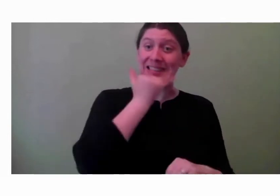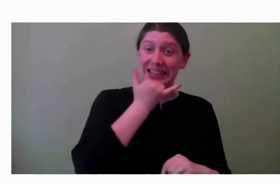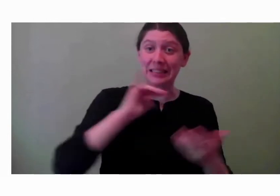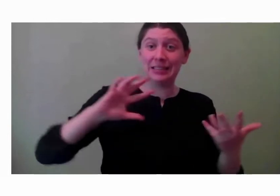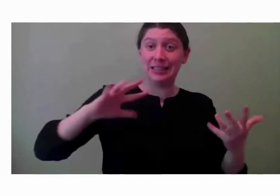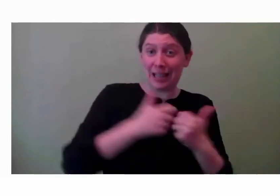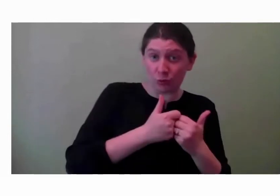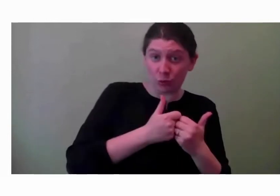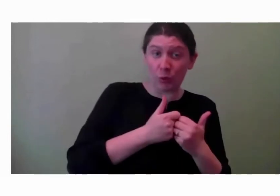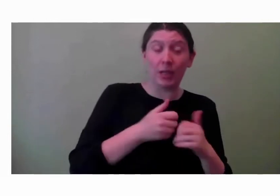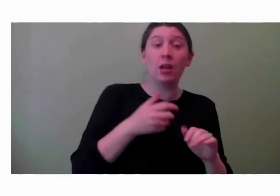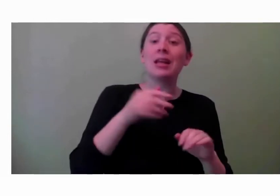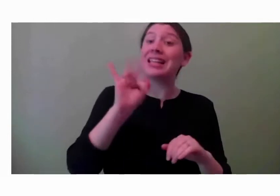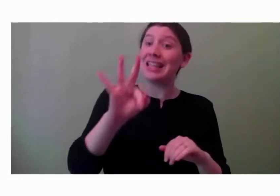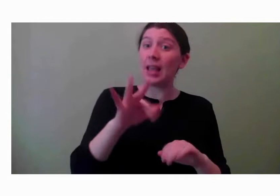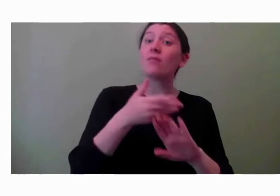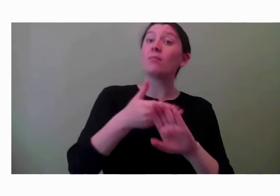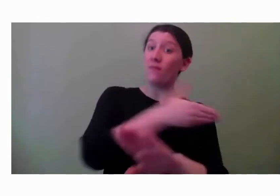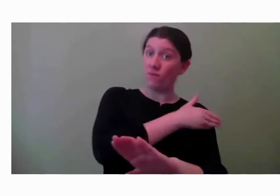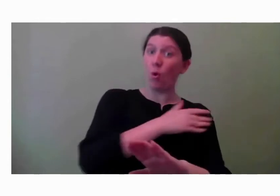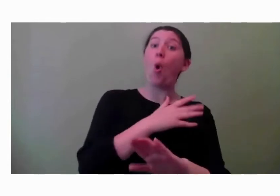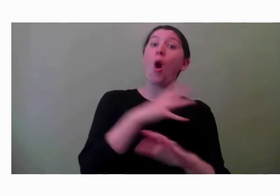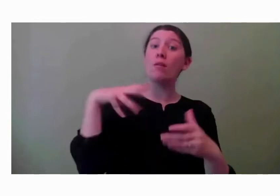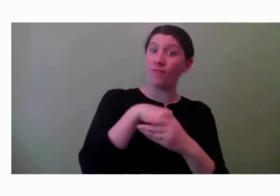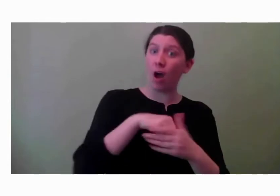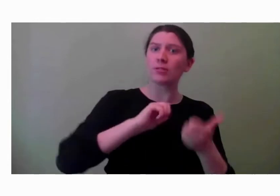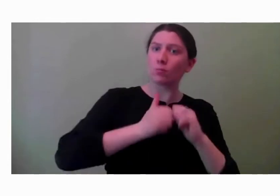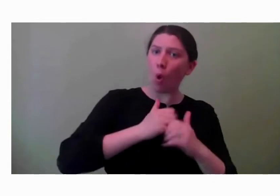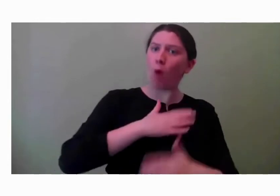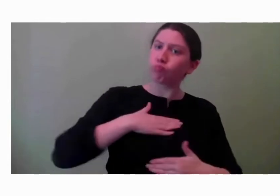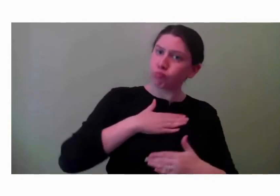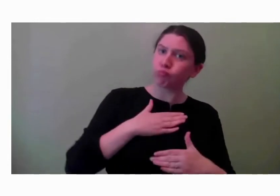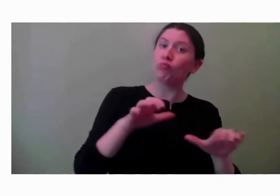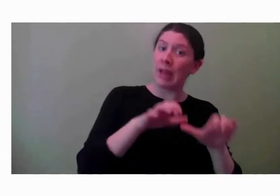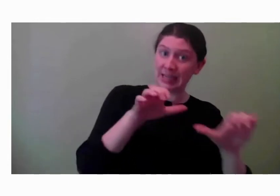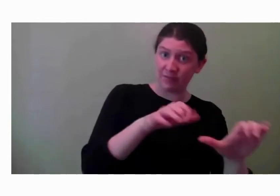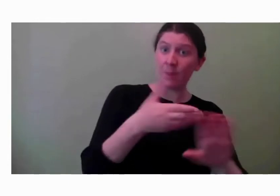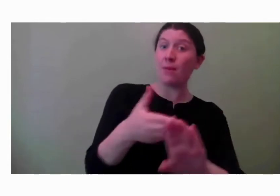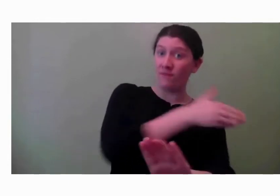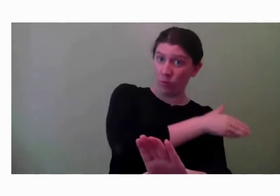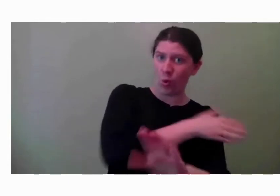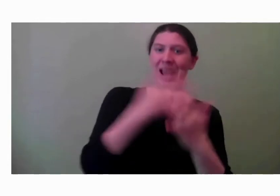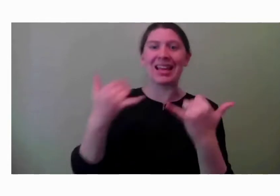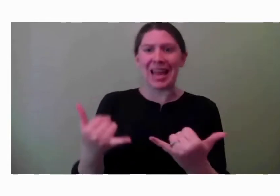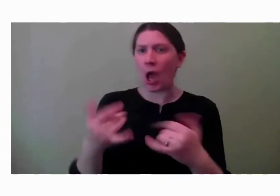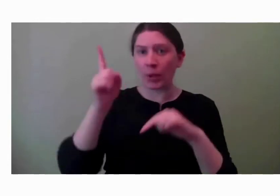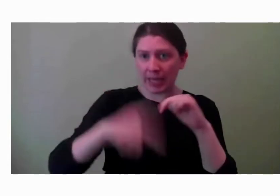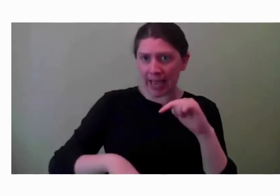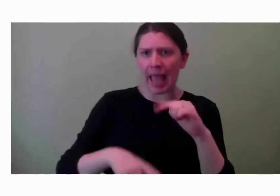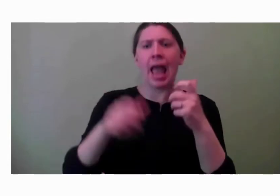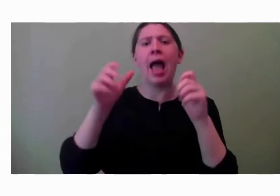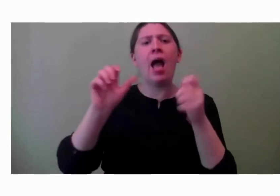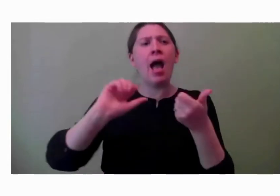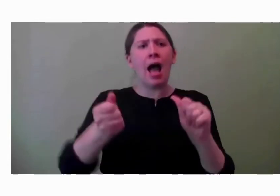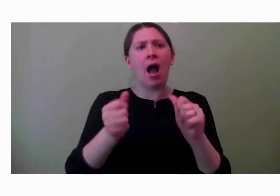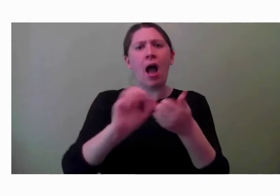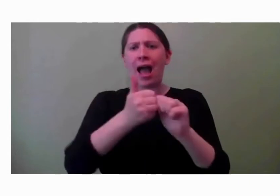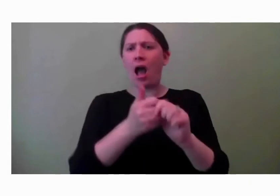prior to that accident or injury. How do we then help them get to a place where they can experience that maybe in a different way, in an